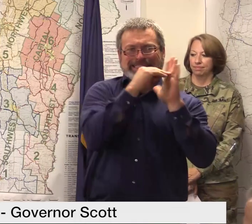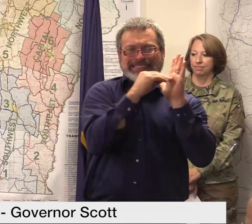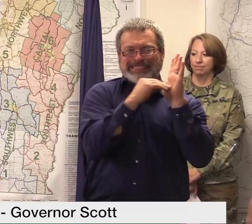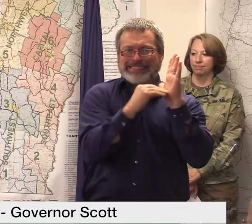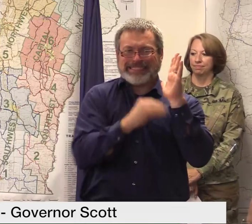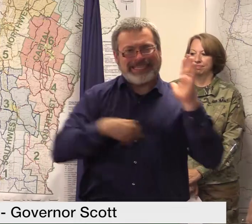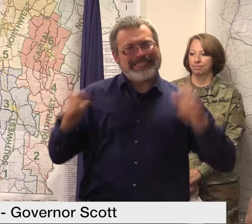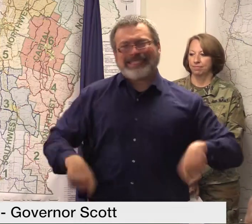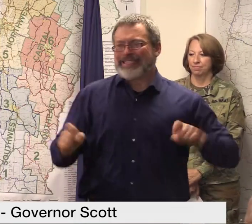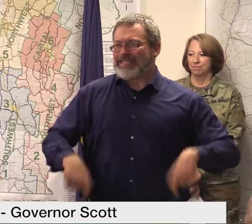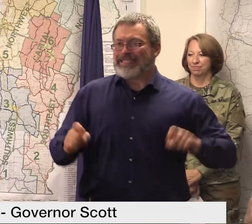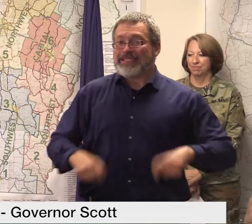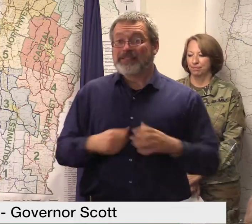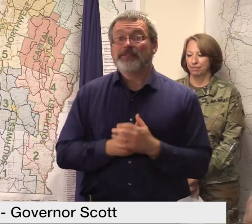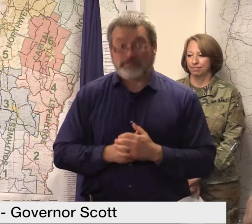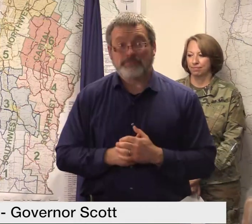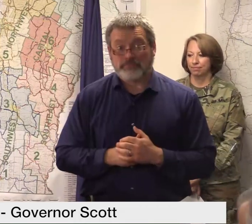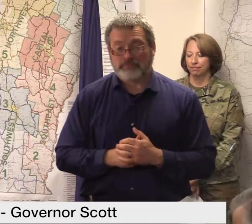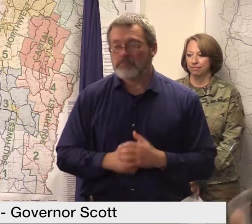thank you ma'am